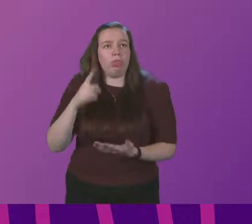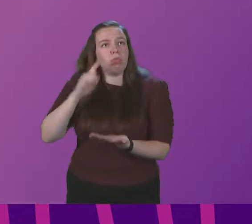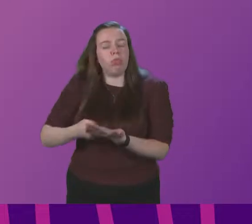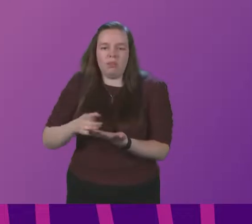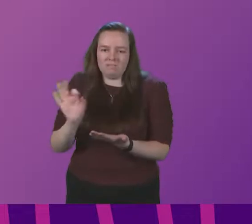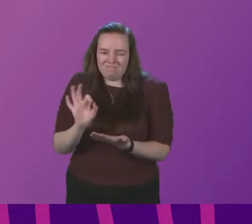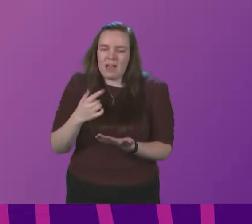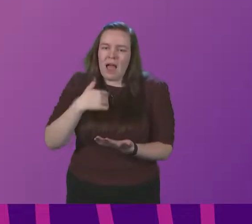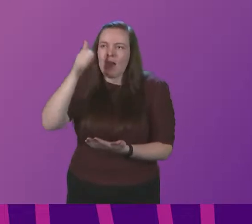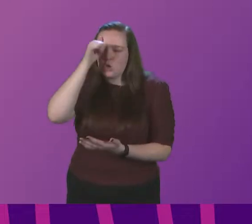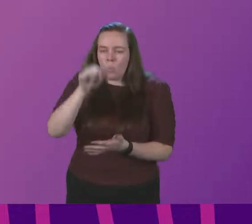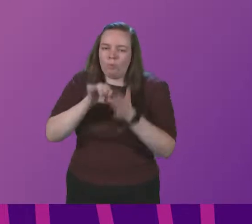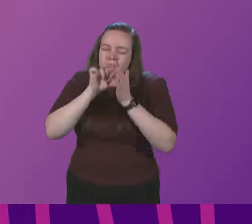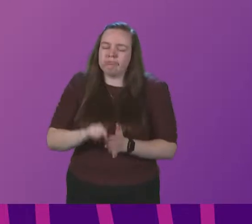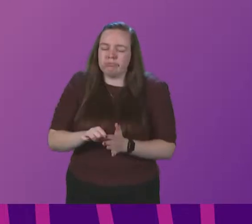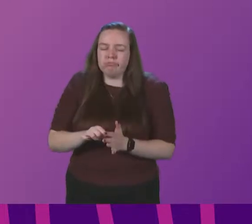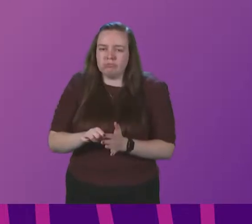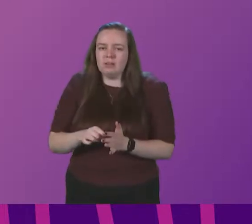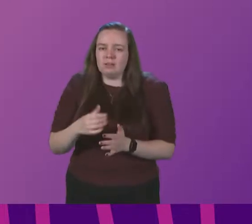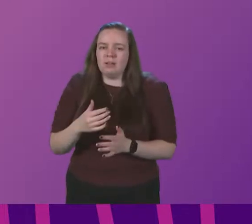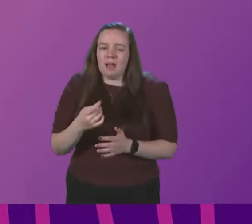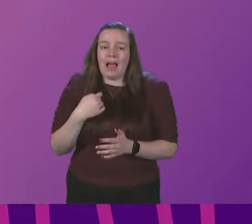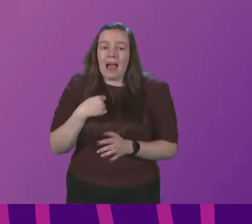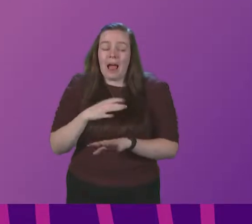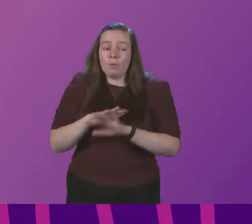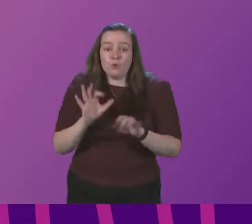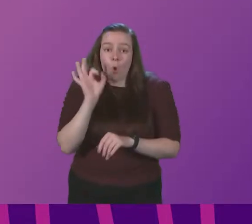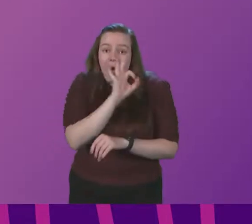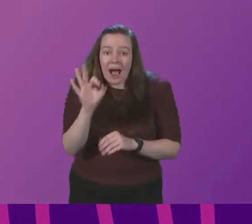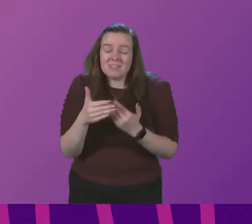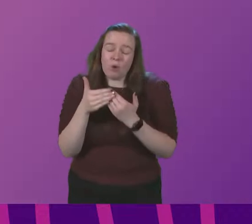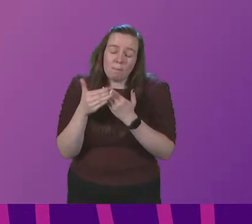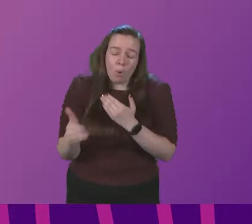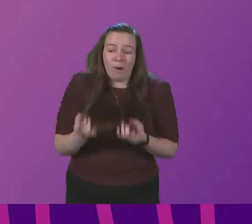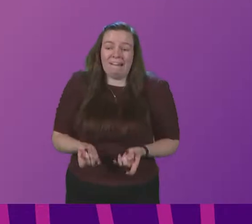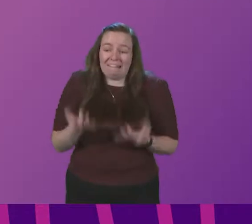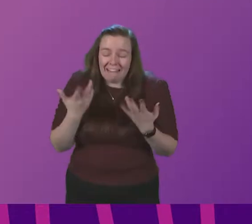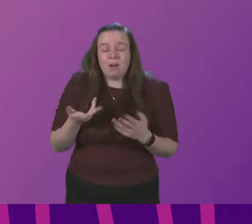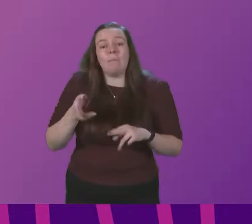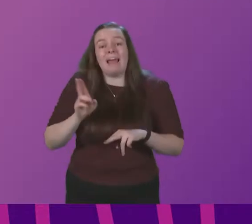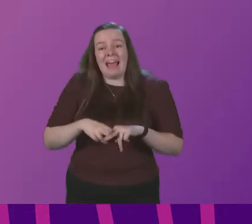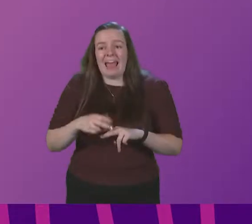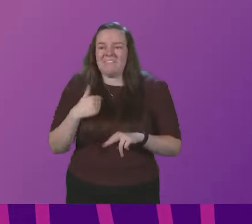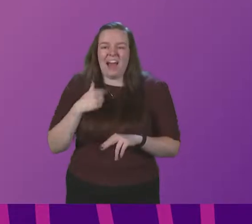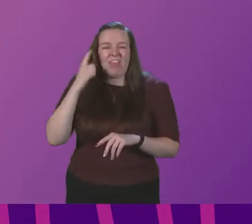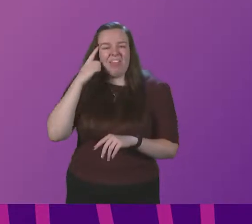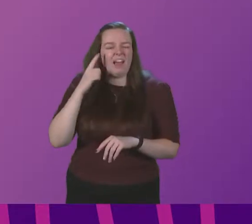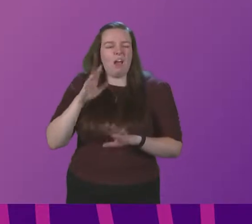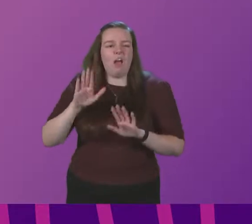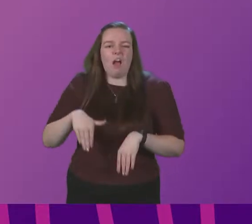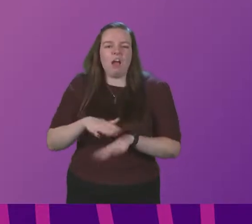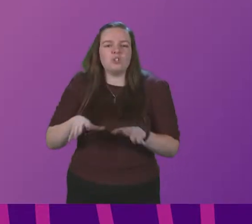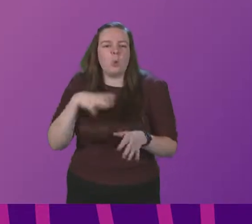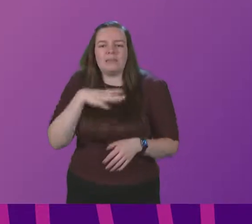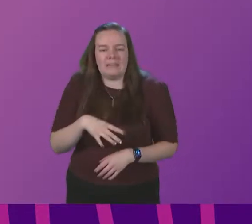hard it is. Please believe me when I say I would not be asking for yet more sacrifice if I did not genuinely consider this to be